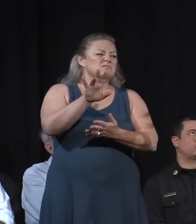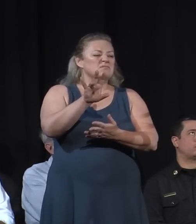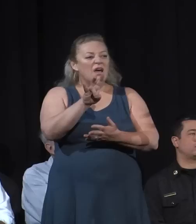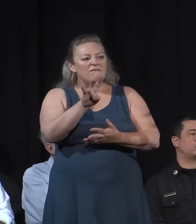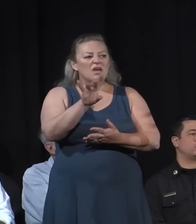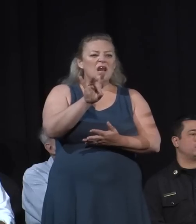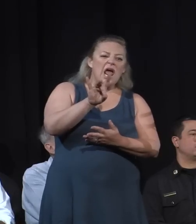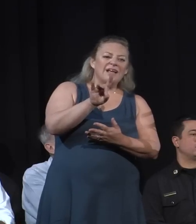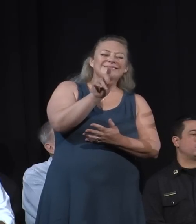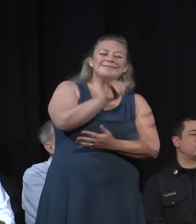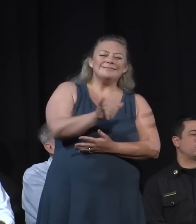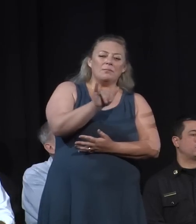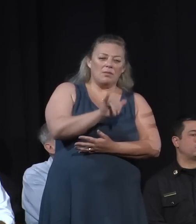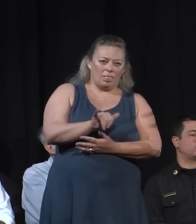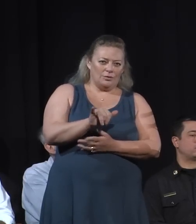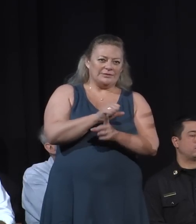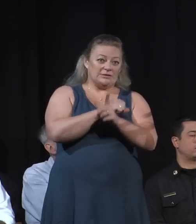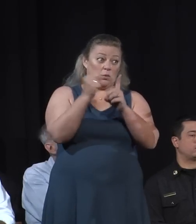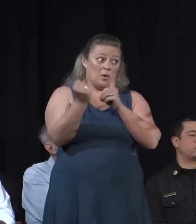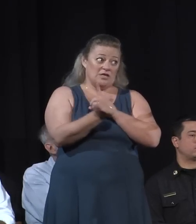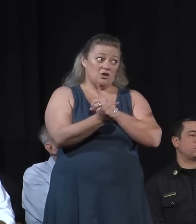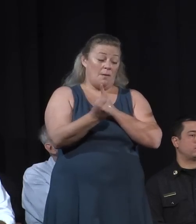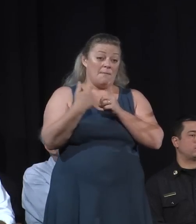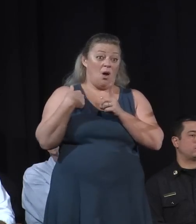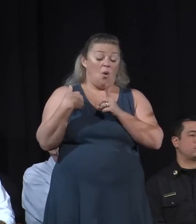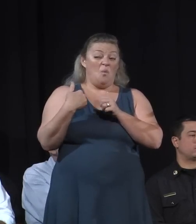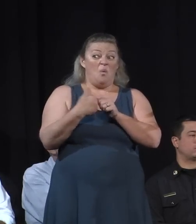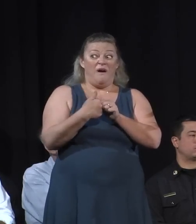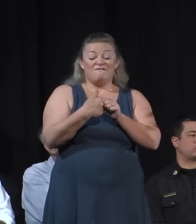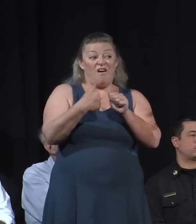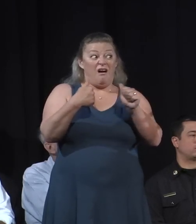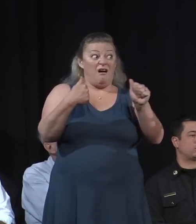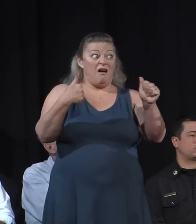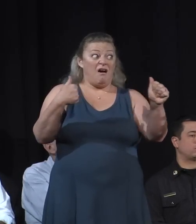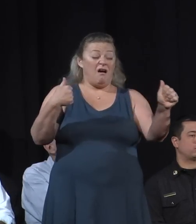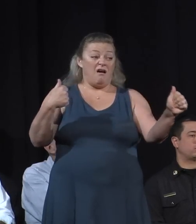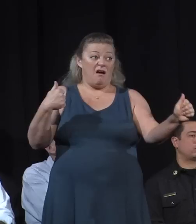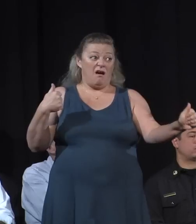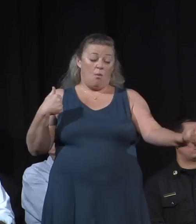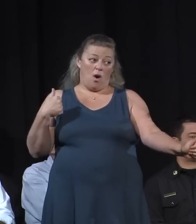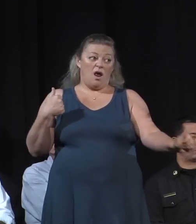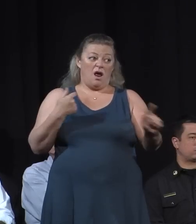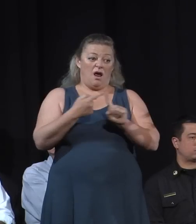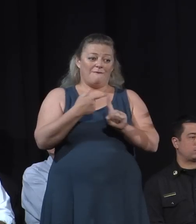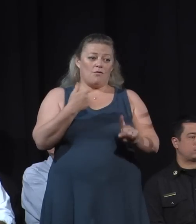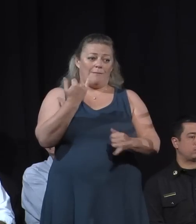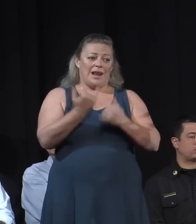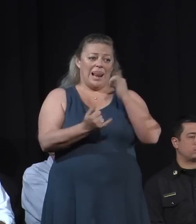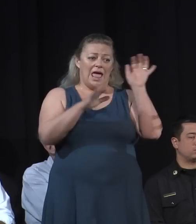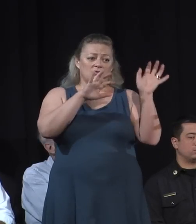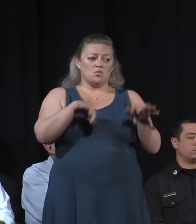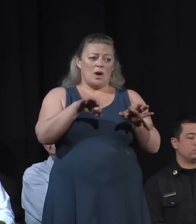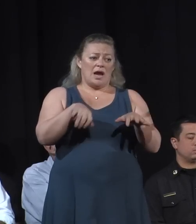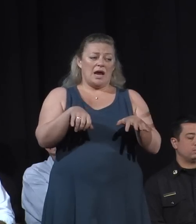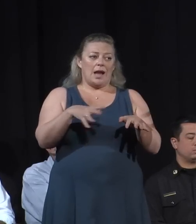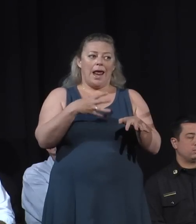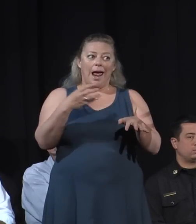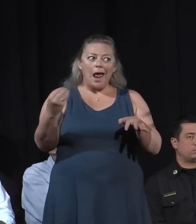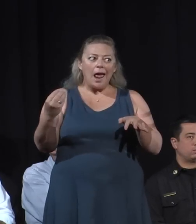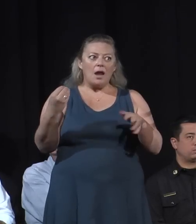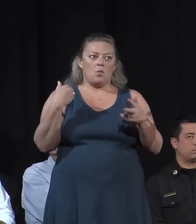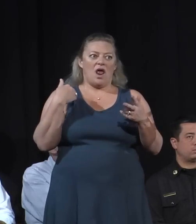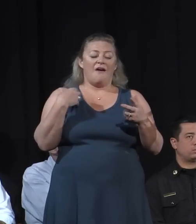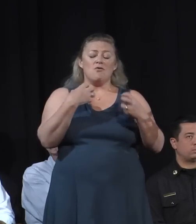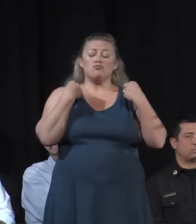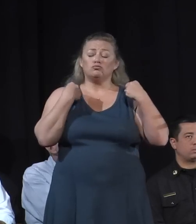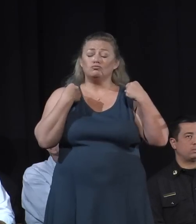But we're stretched out a long ways from the last rain now, and then when we have a strong wind event and we